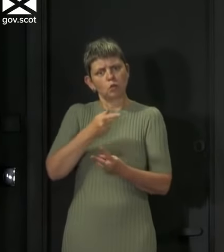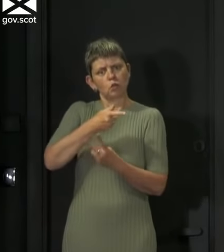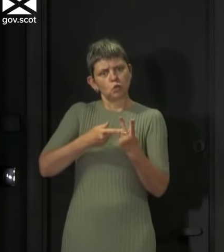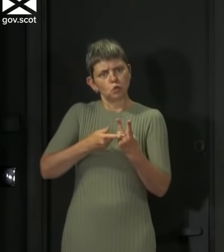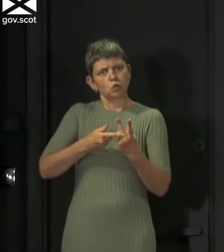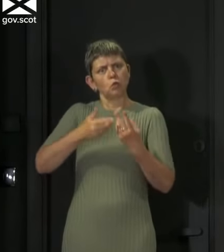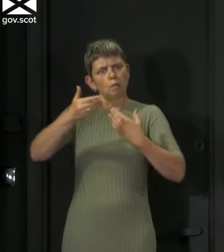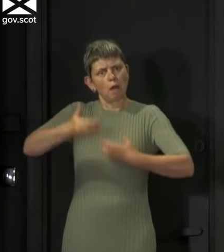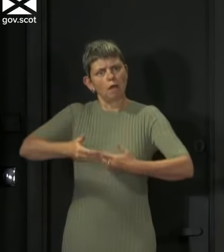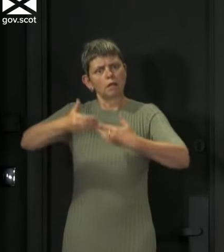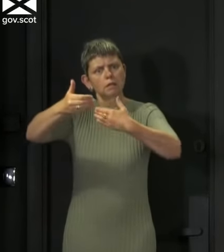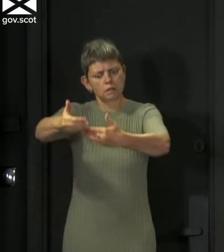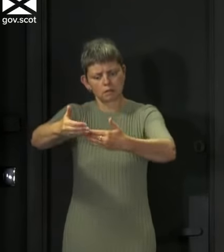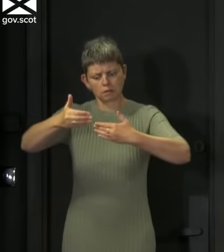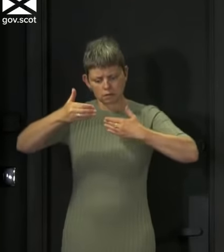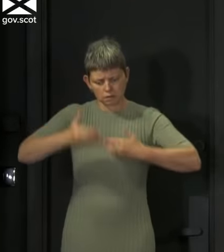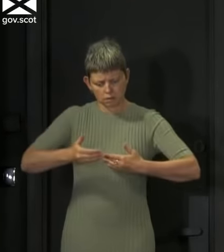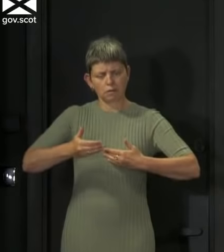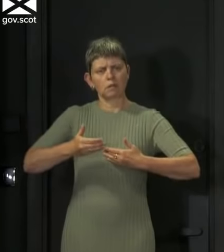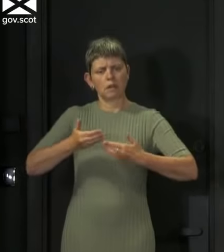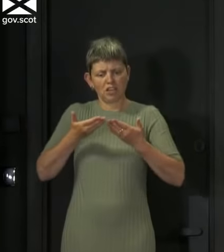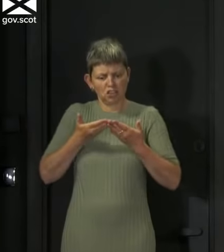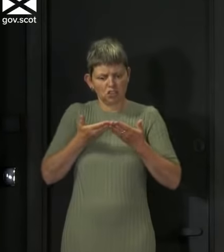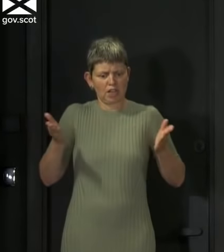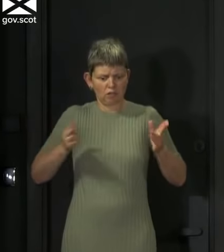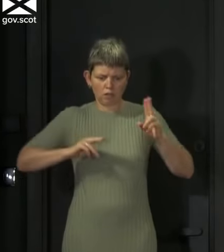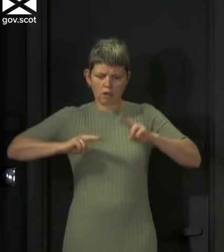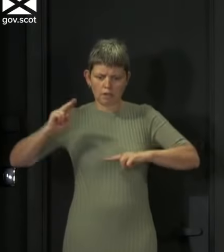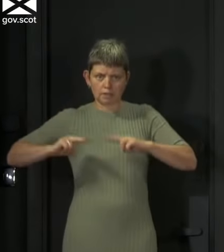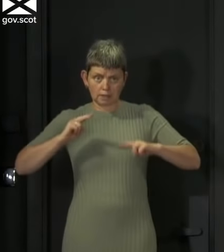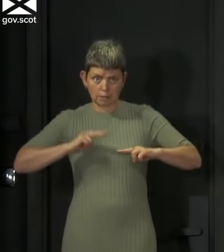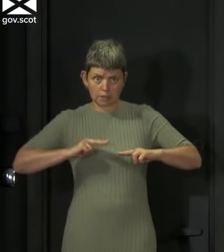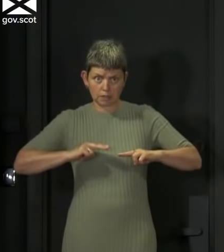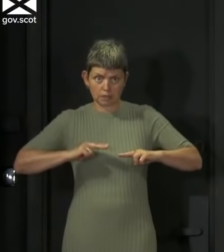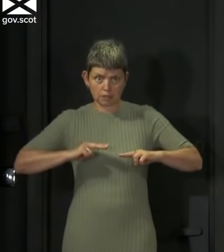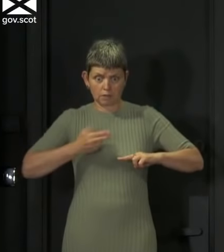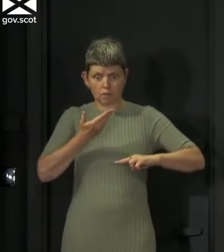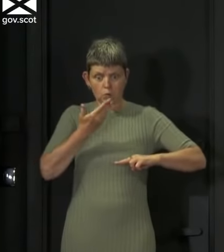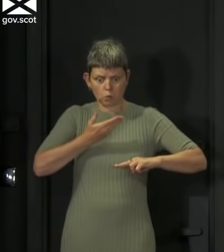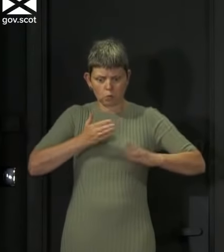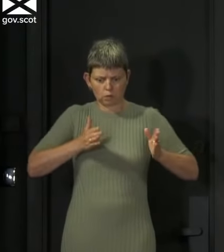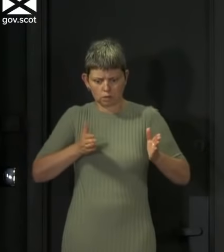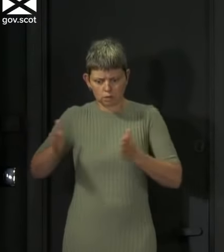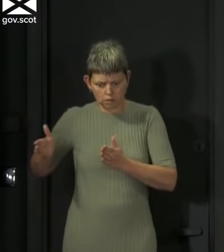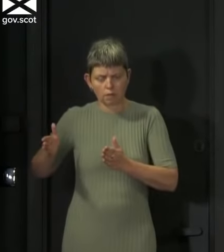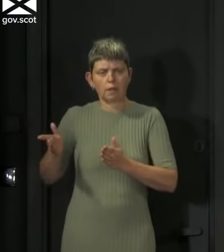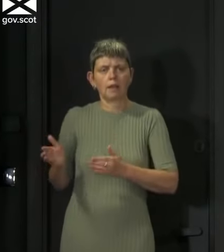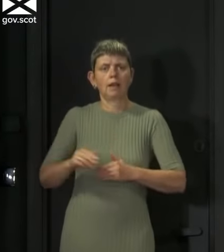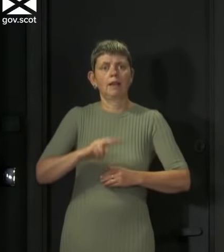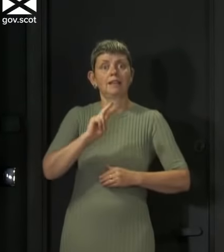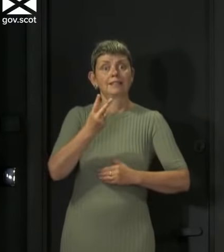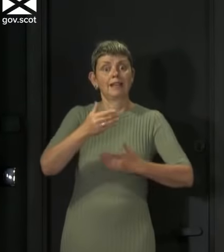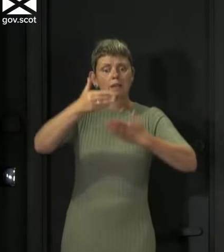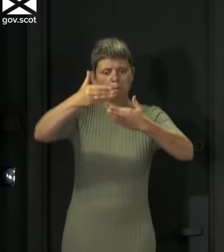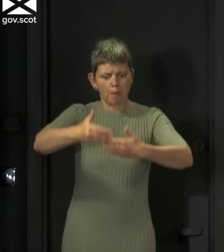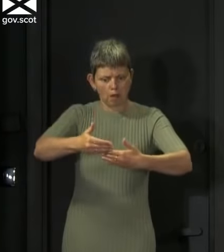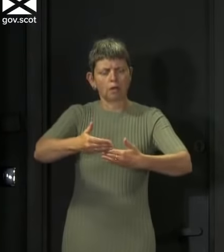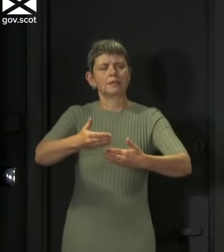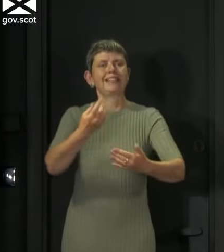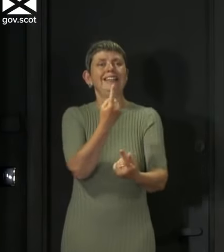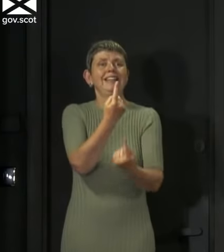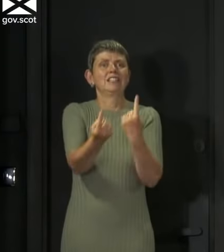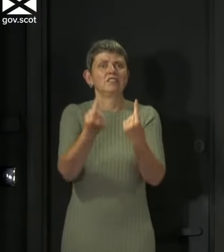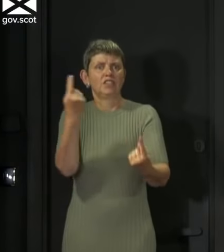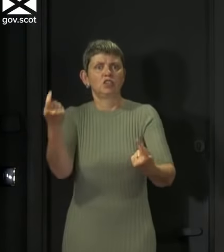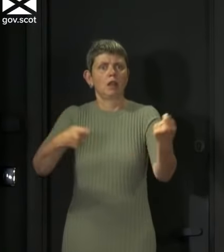and rectifying any individual injustices. And, you as I say, when that process is completed, we'll see where